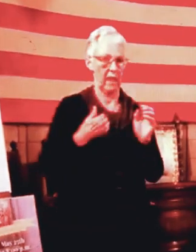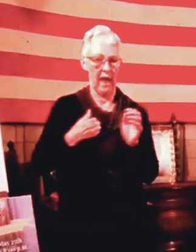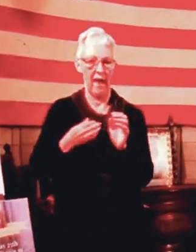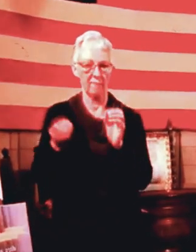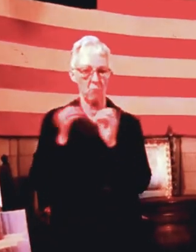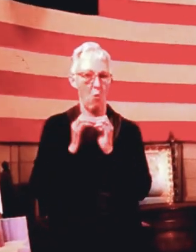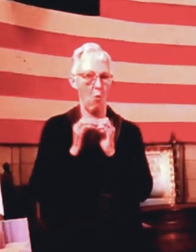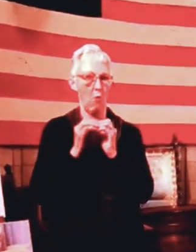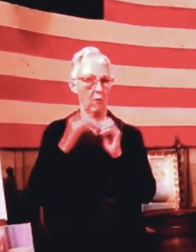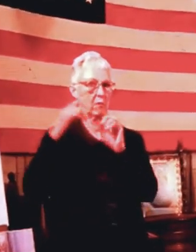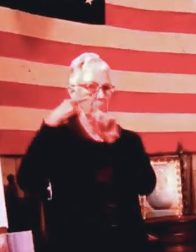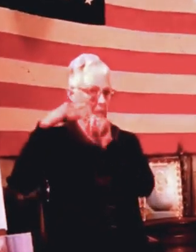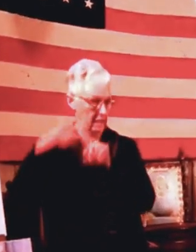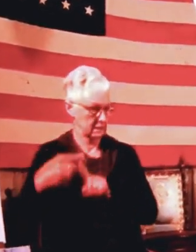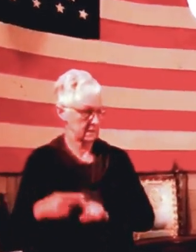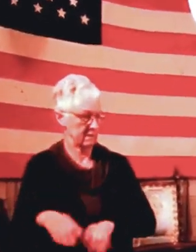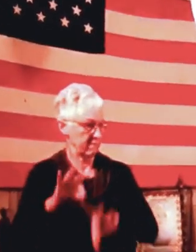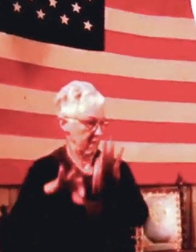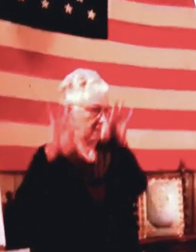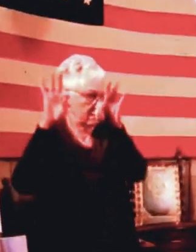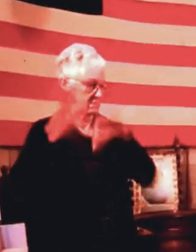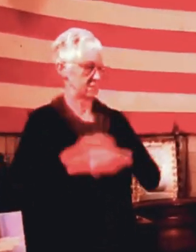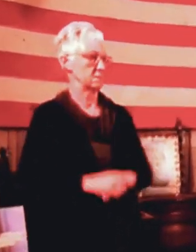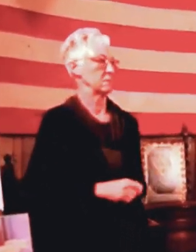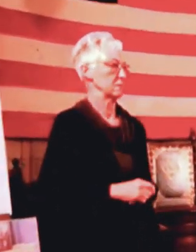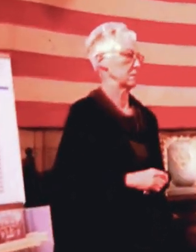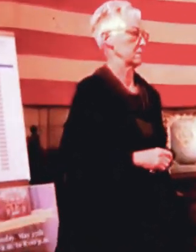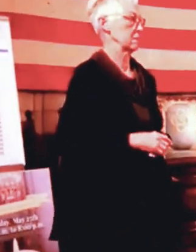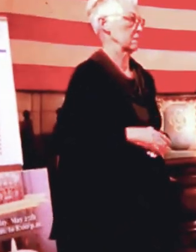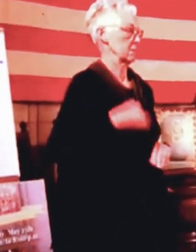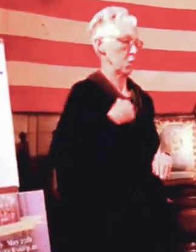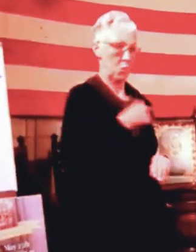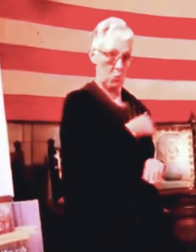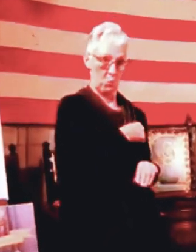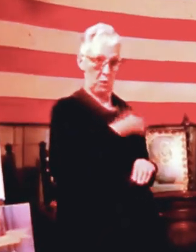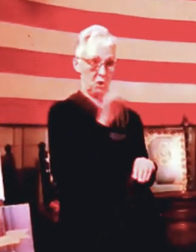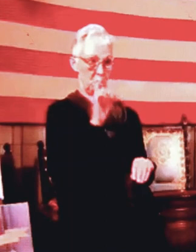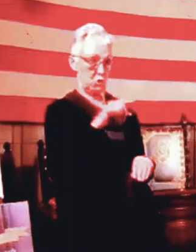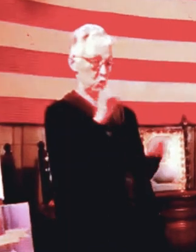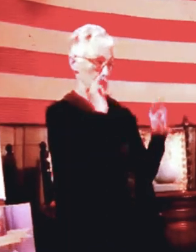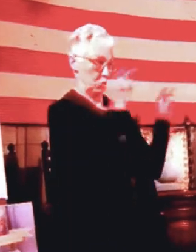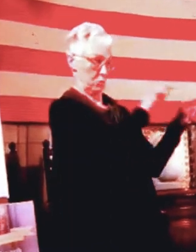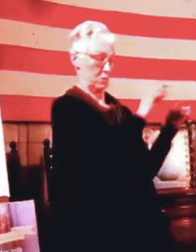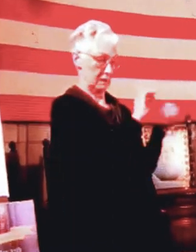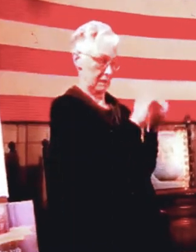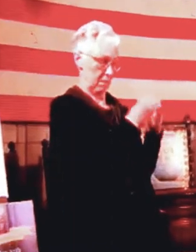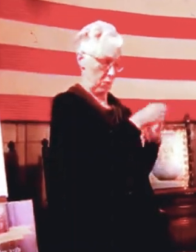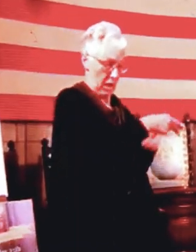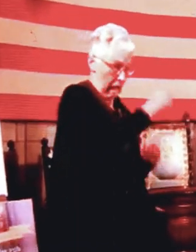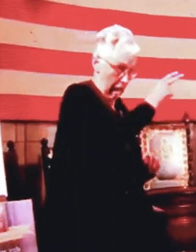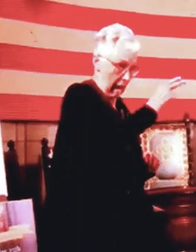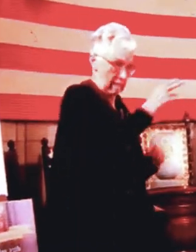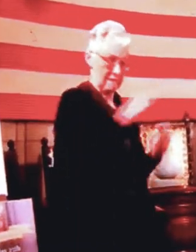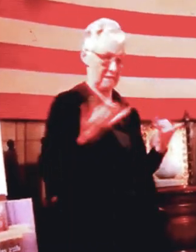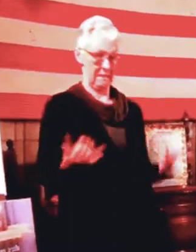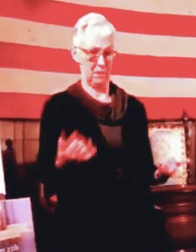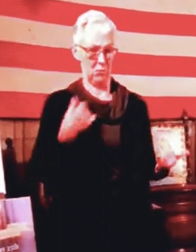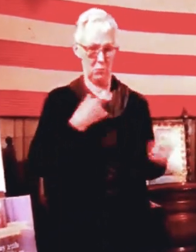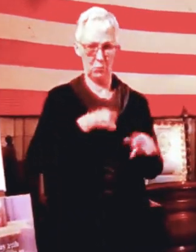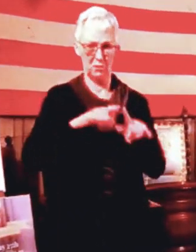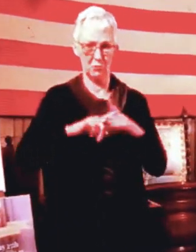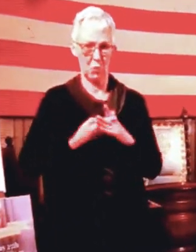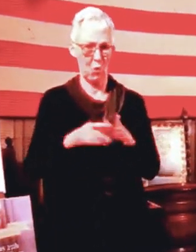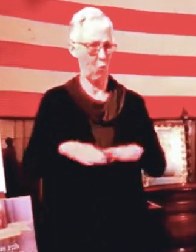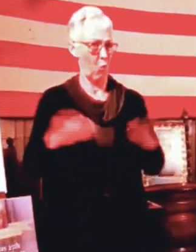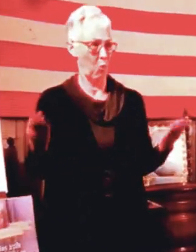Should people in Nebraska be concerned to see new daily highs right as we are beginning to reopen? So again, want to go back to our analogy